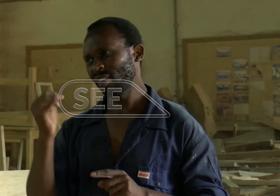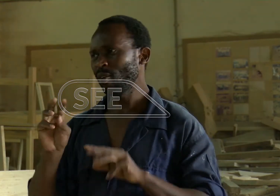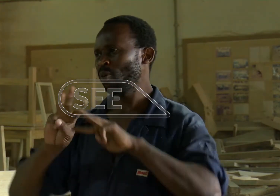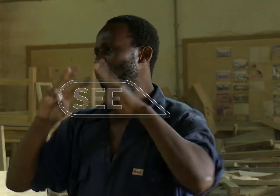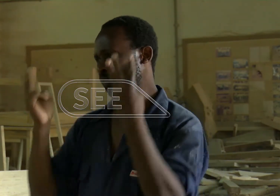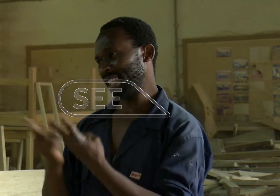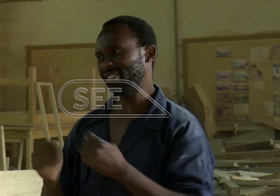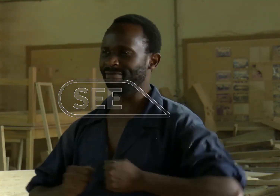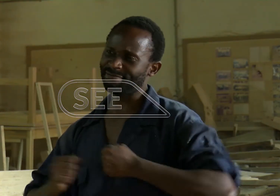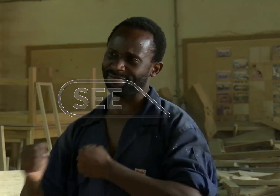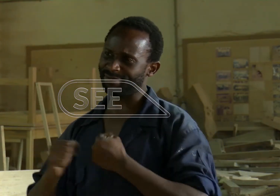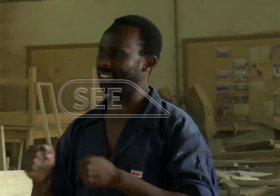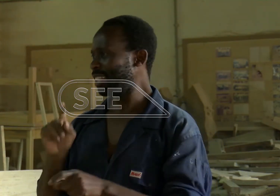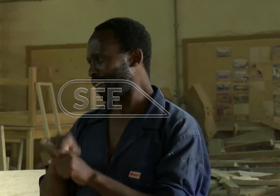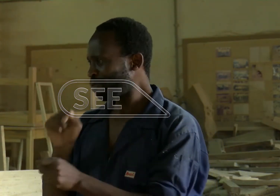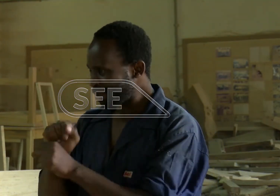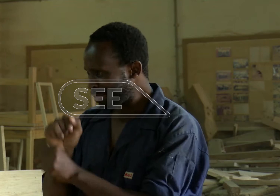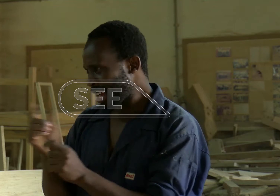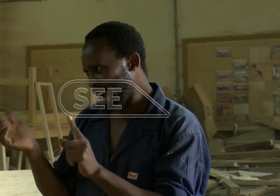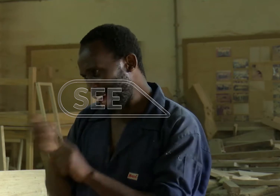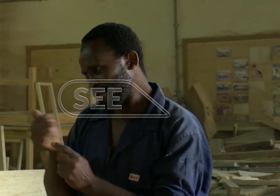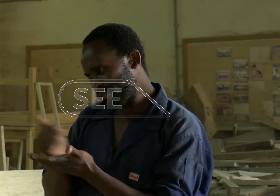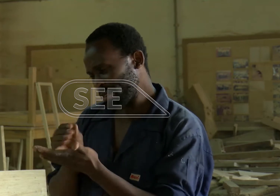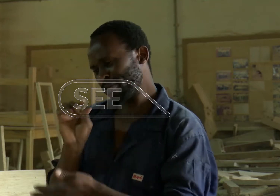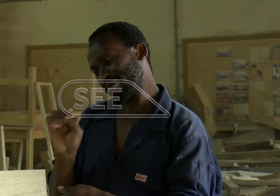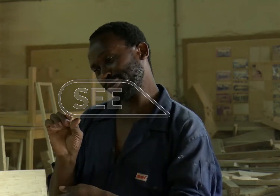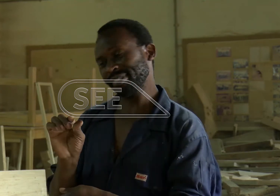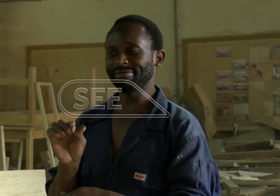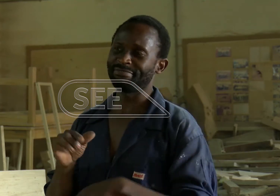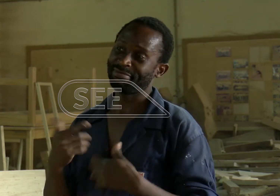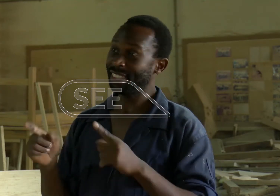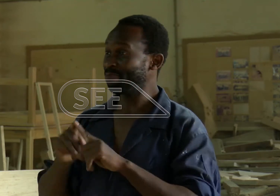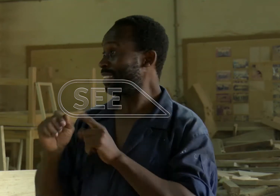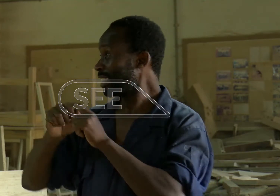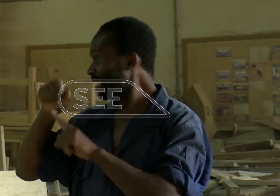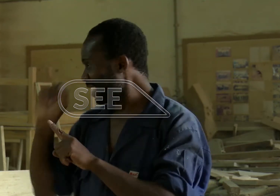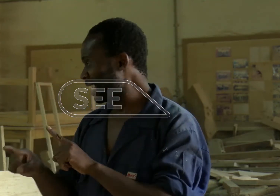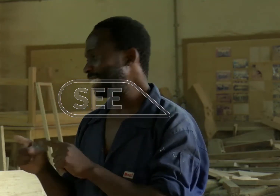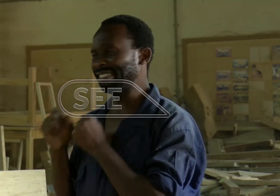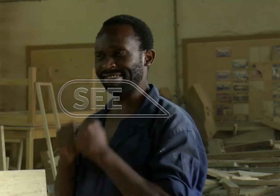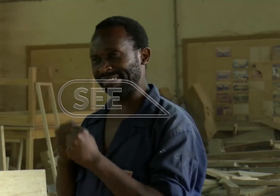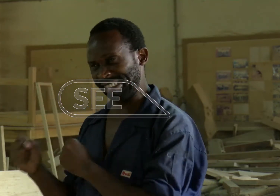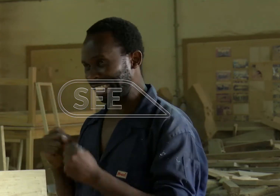are actually really hard up for money. That's why you see now we are trying to